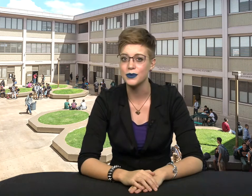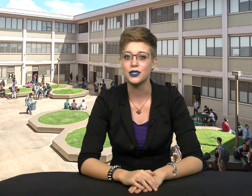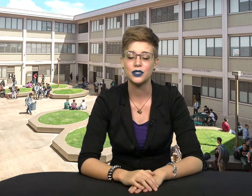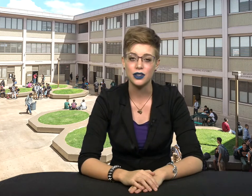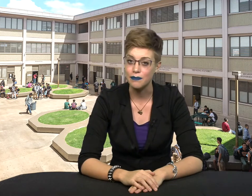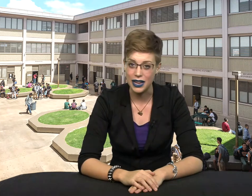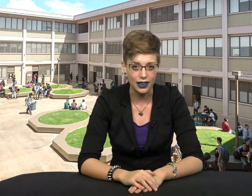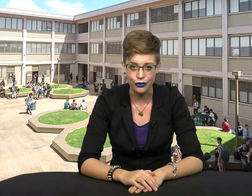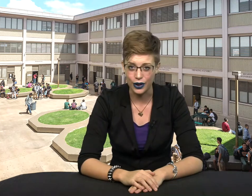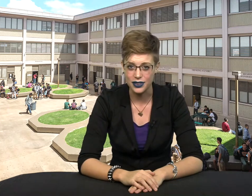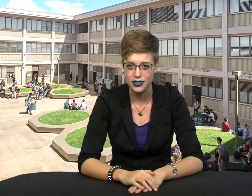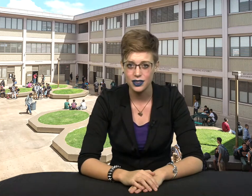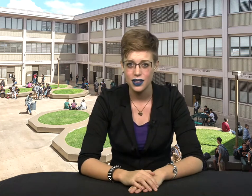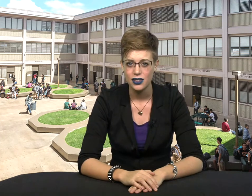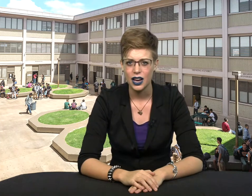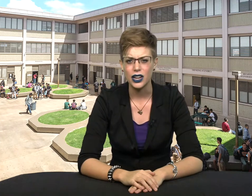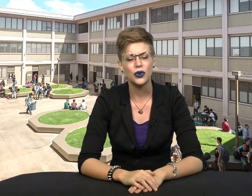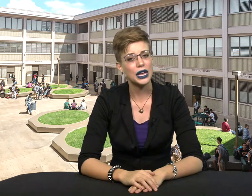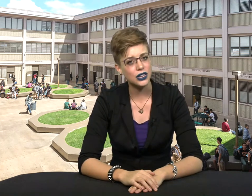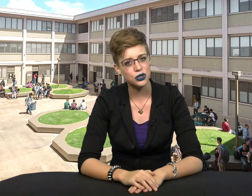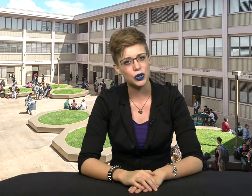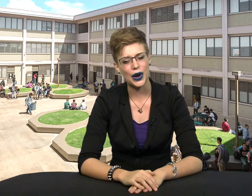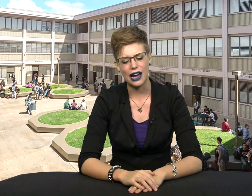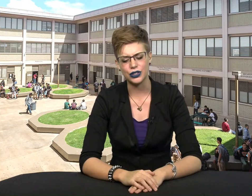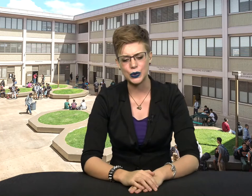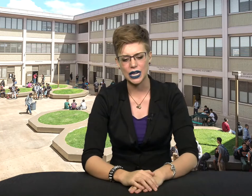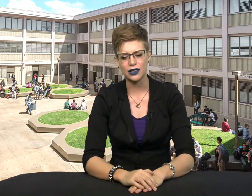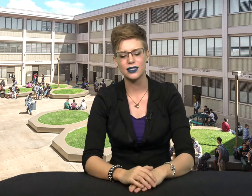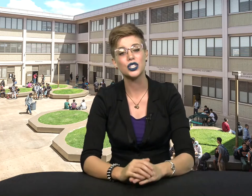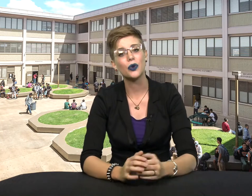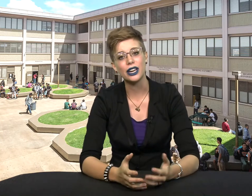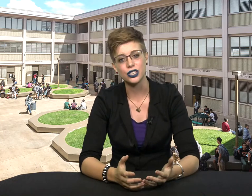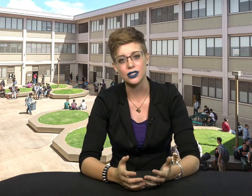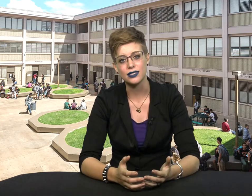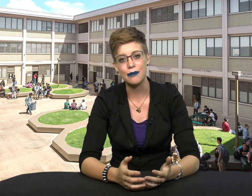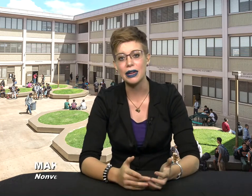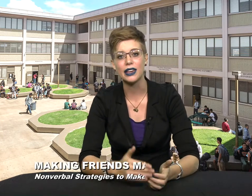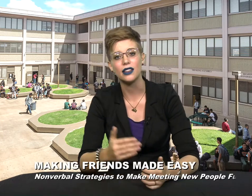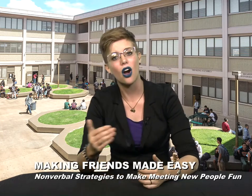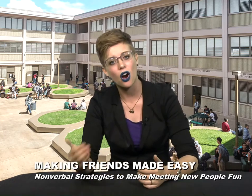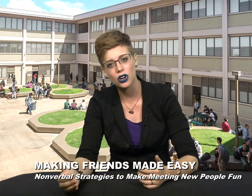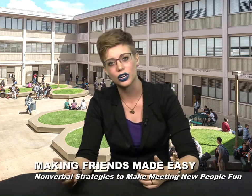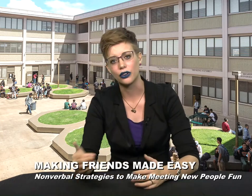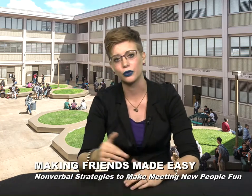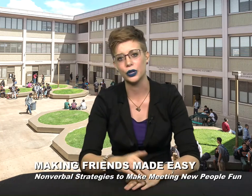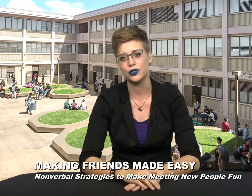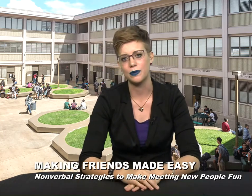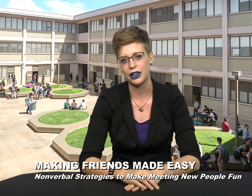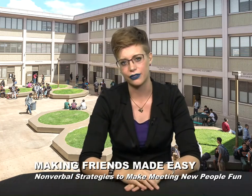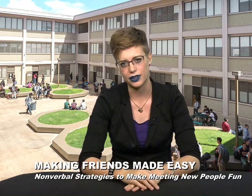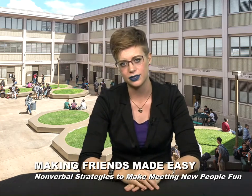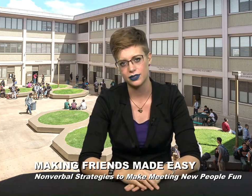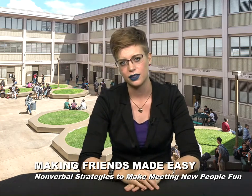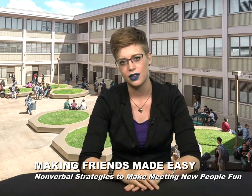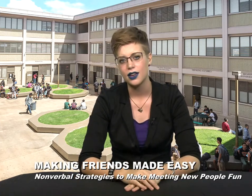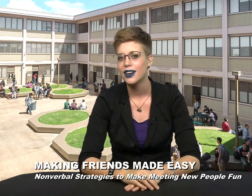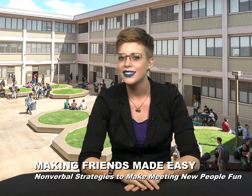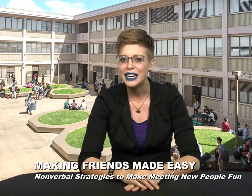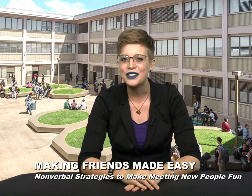to making friends. I know each of you have unique situations that make it harder for you to make friends. I know